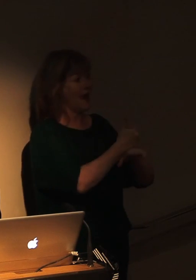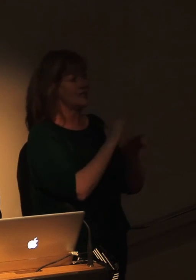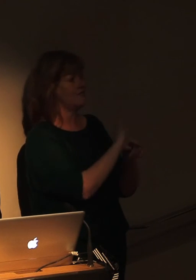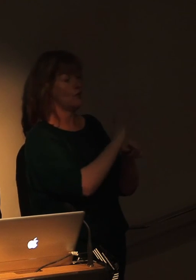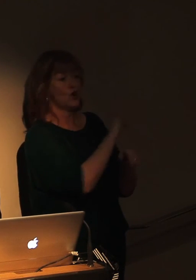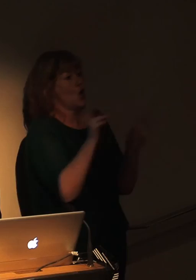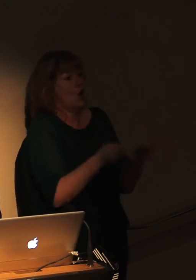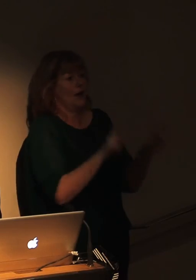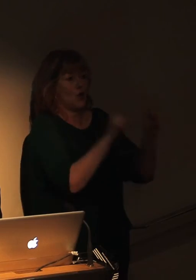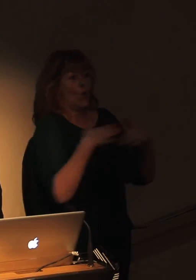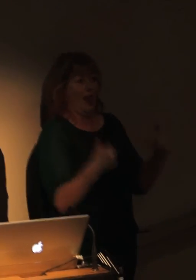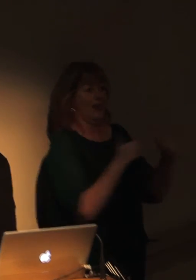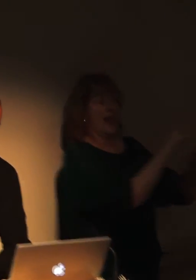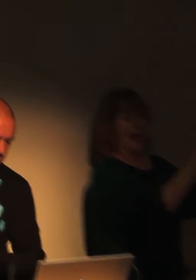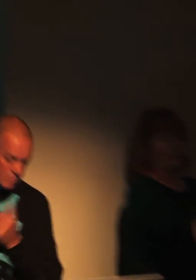start to this.